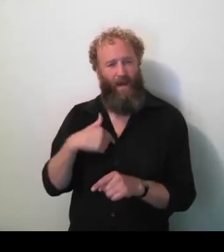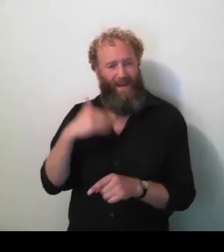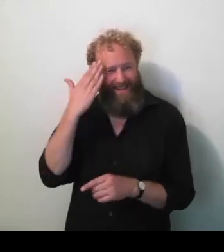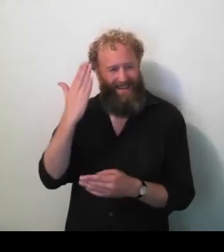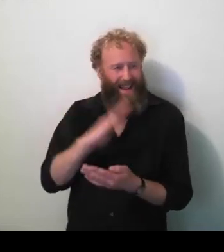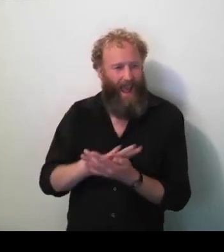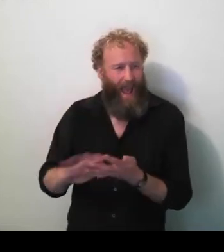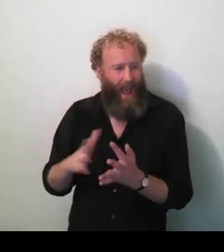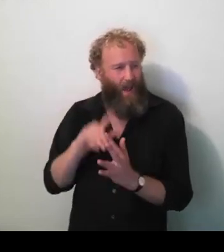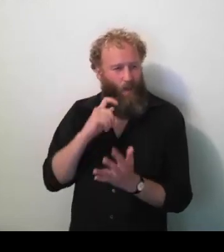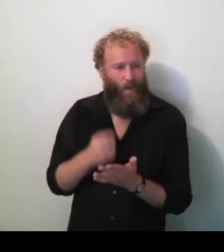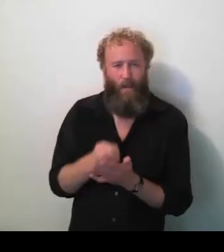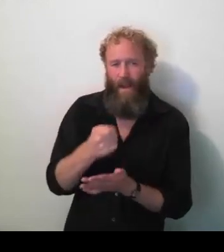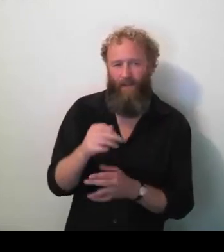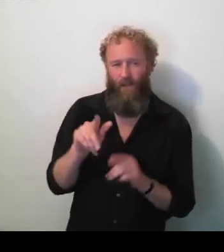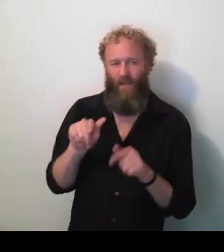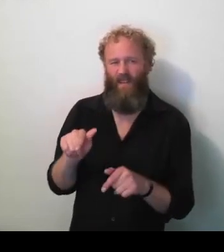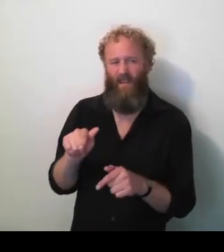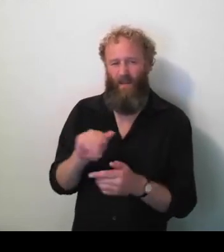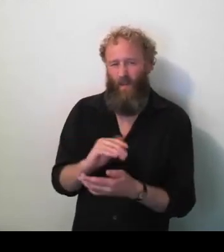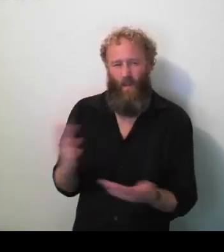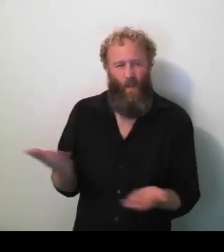how it's going to be funded.